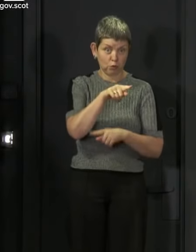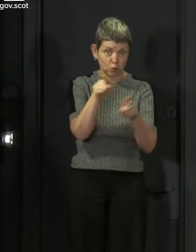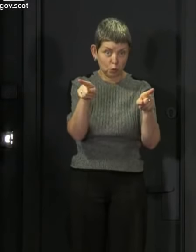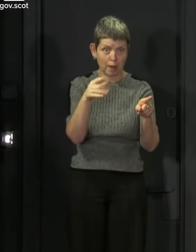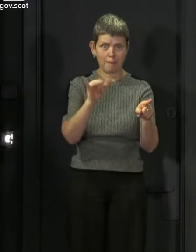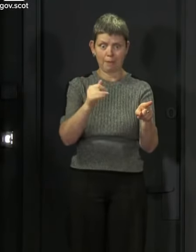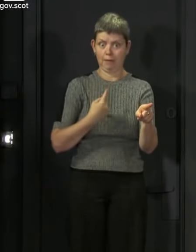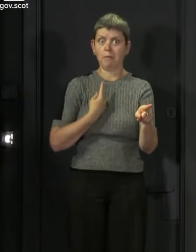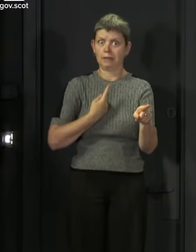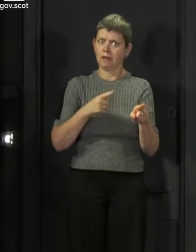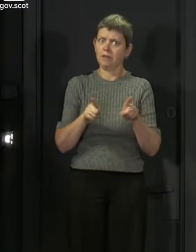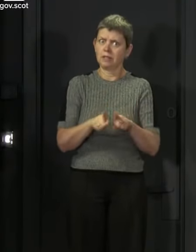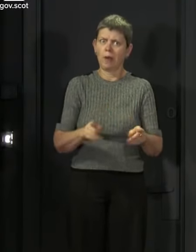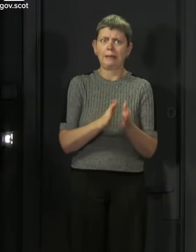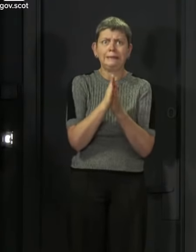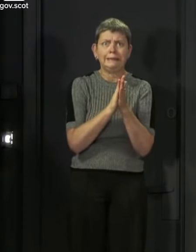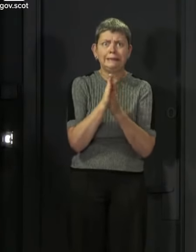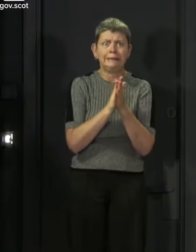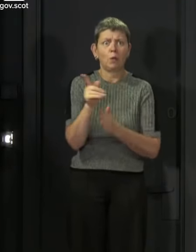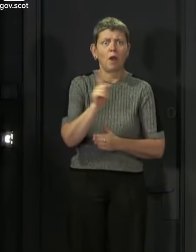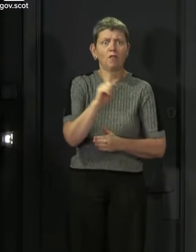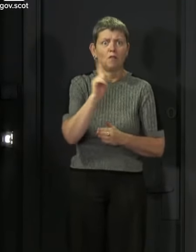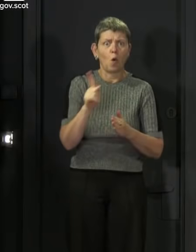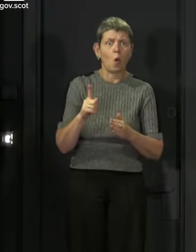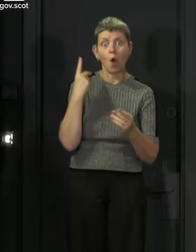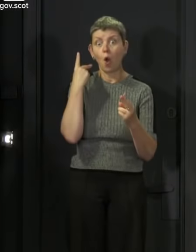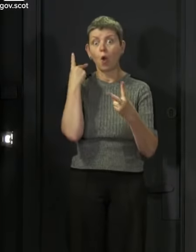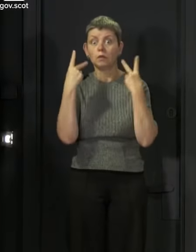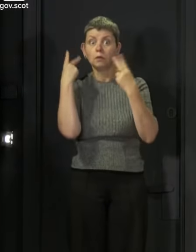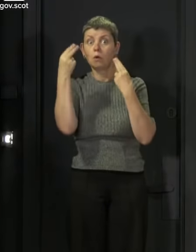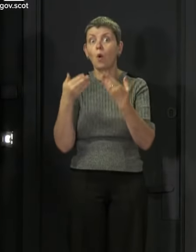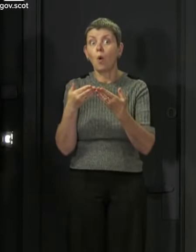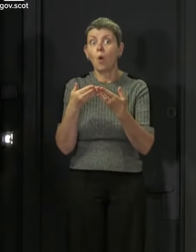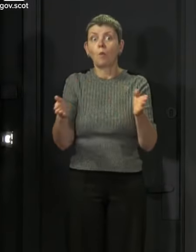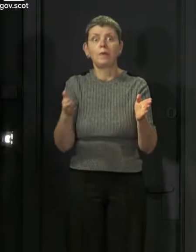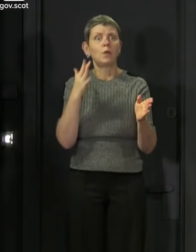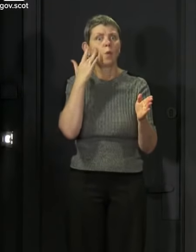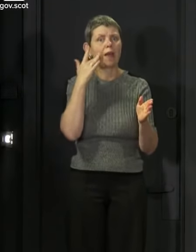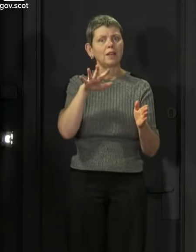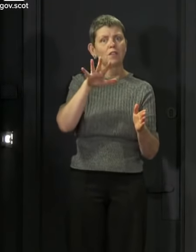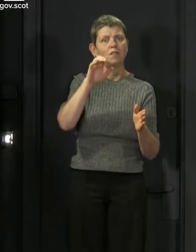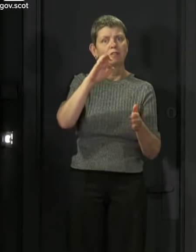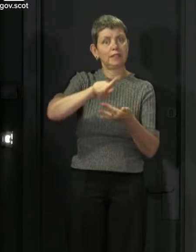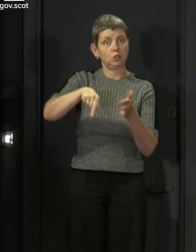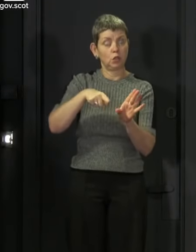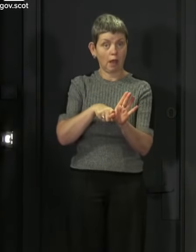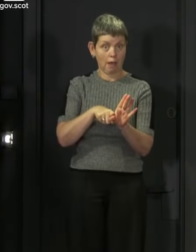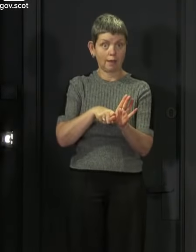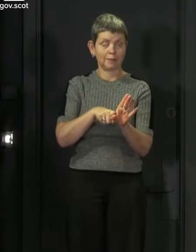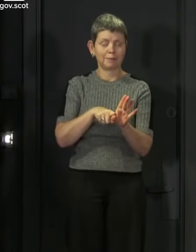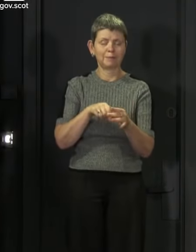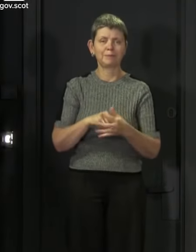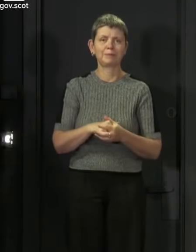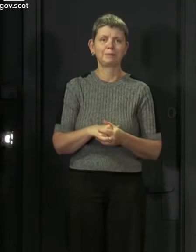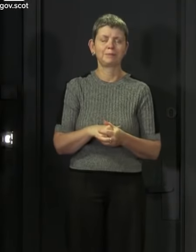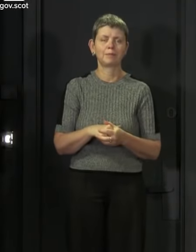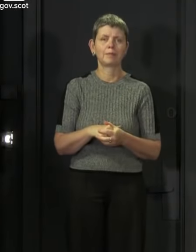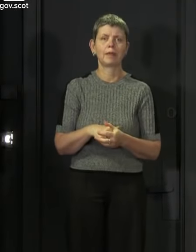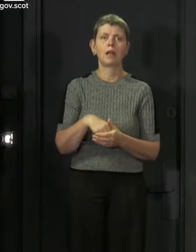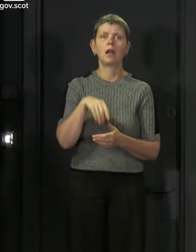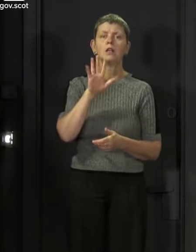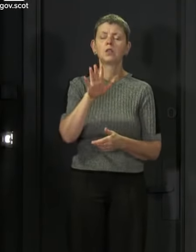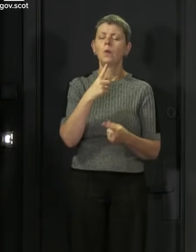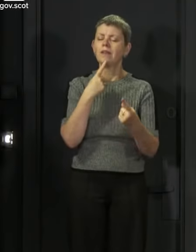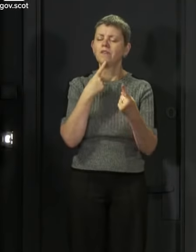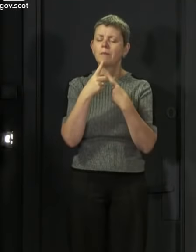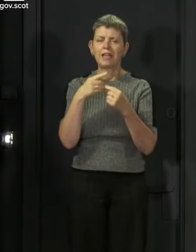have been eagerly anticipating, hairdressers will reopen on the 15th. And I want to say that detailed